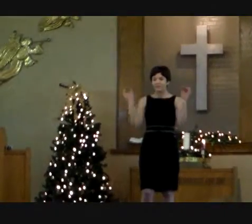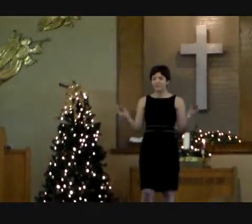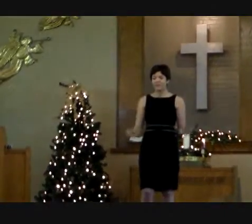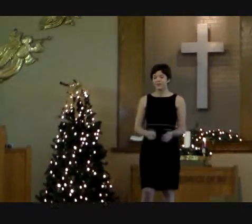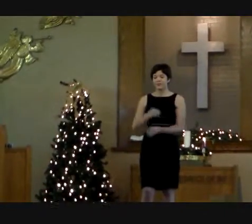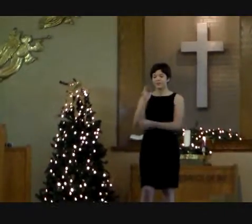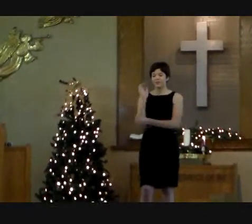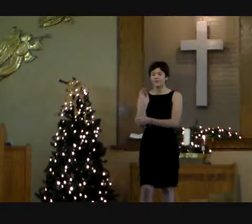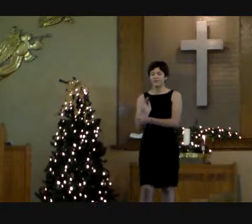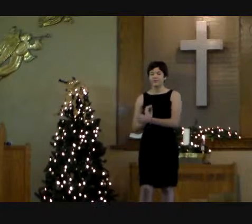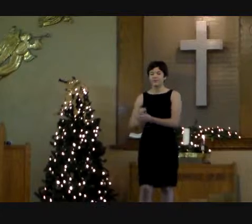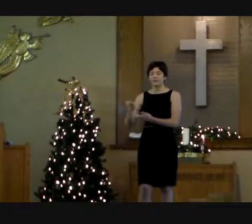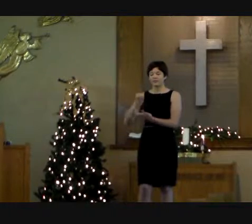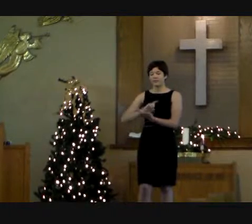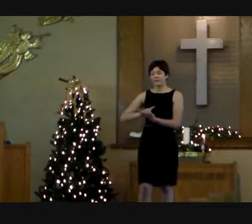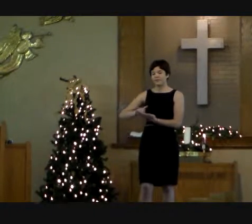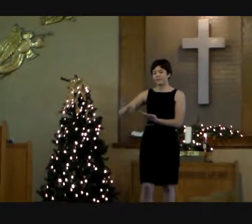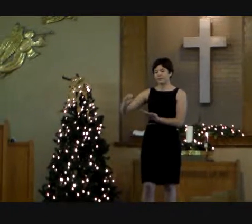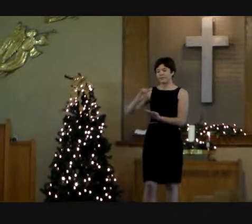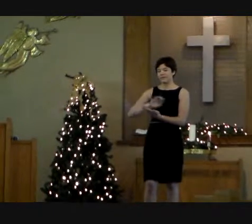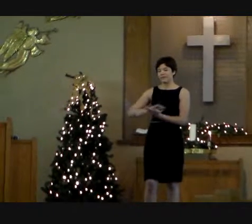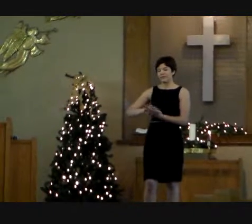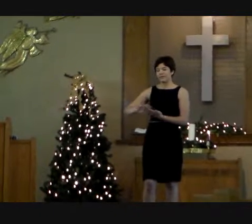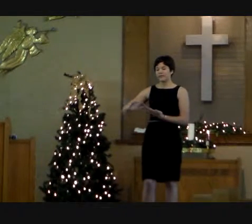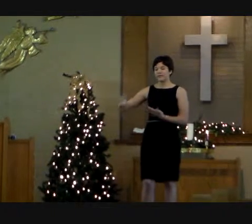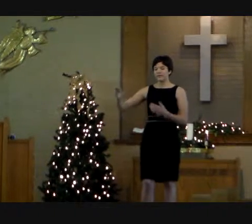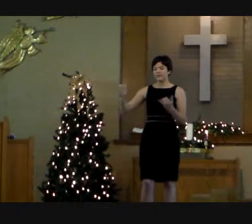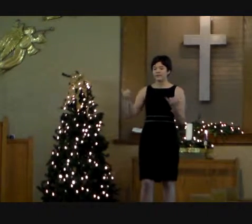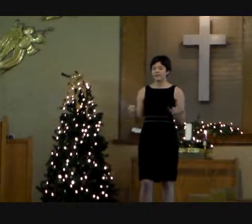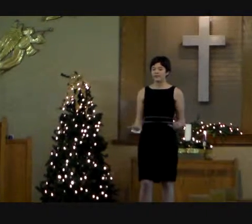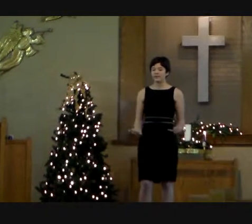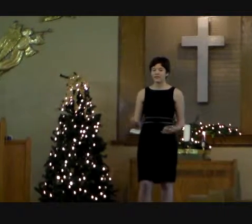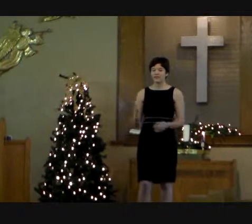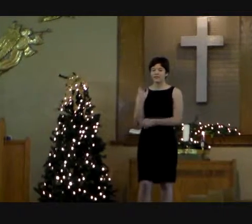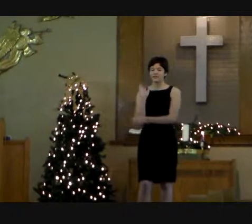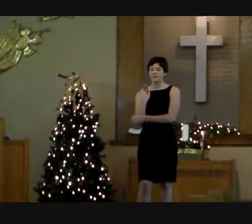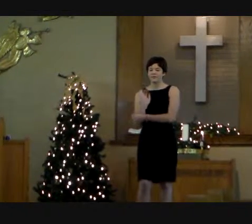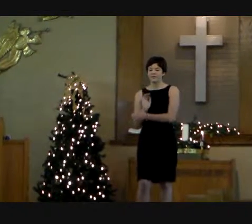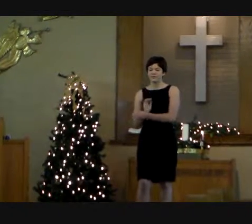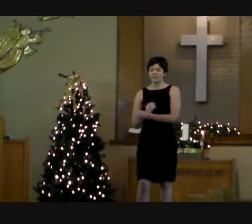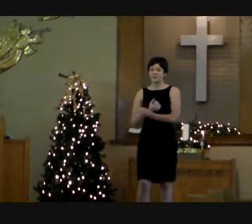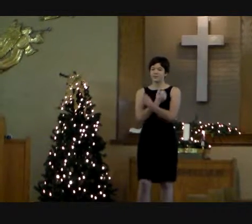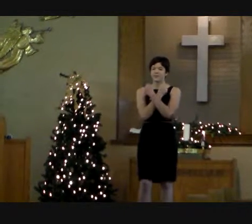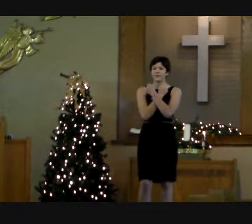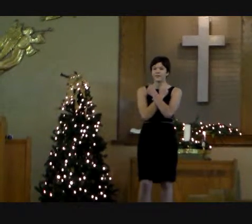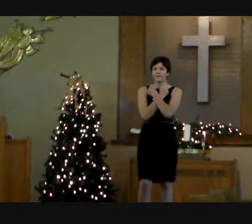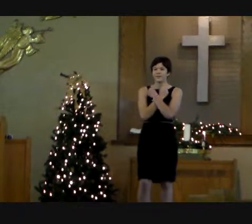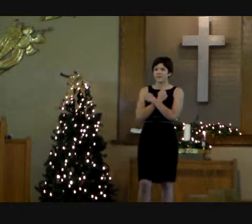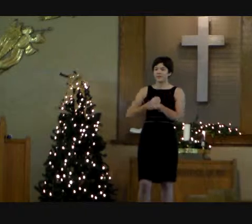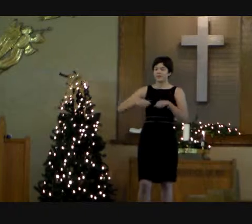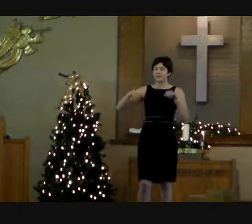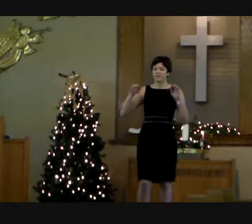do not die I will die